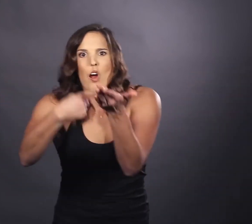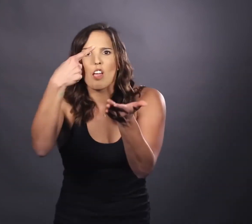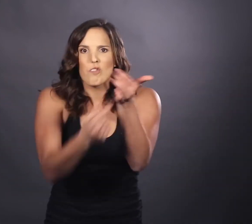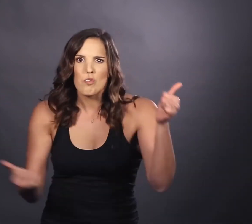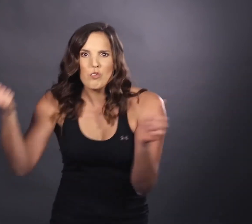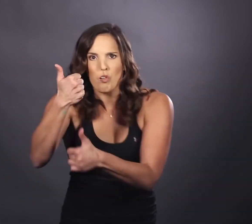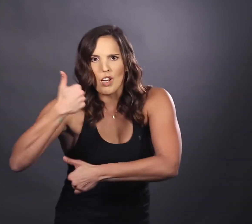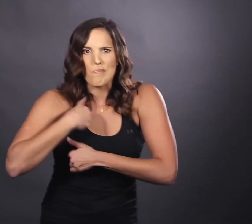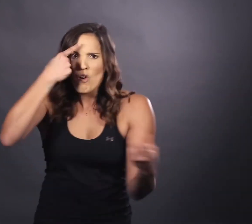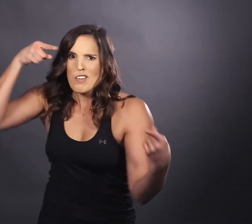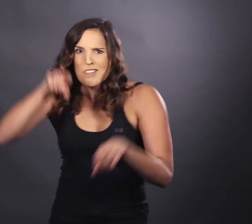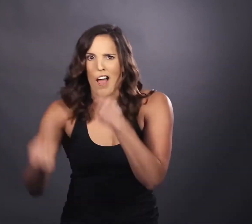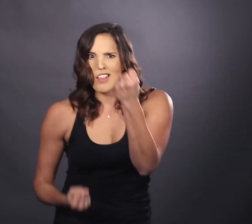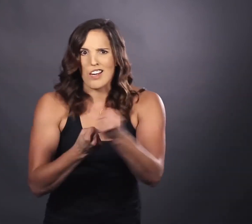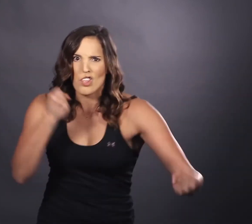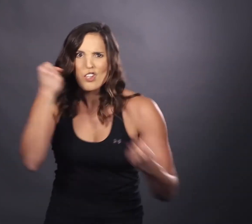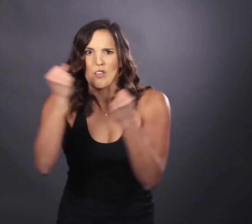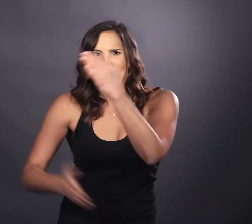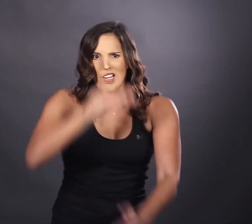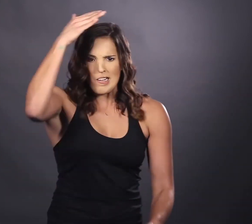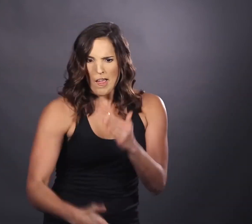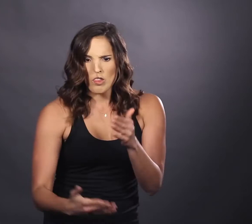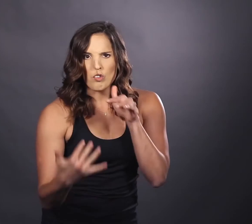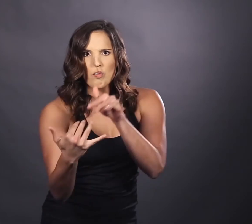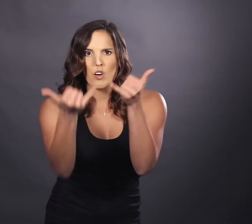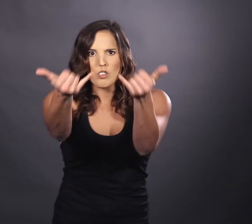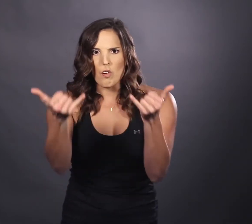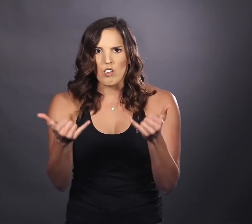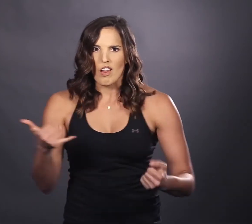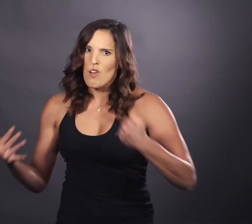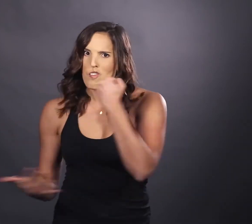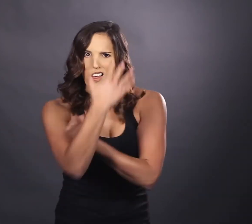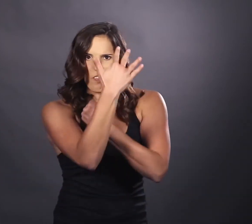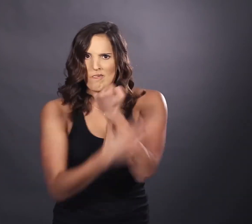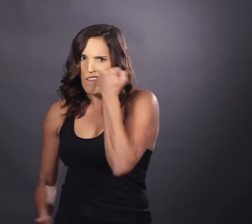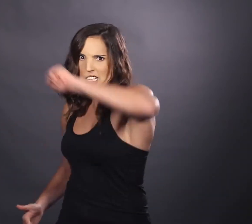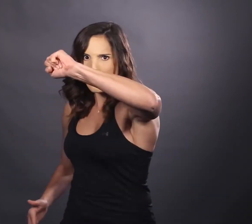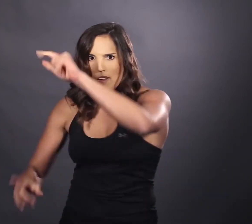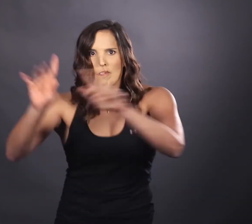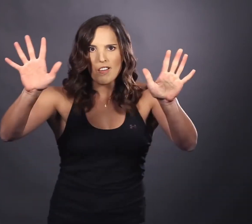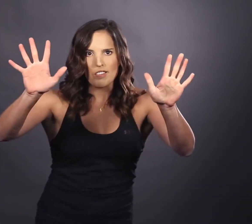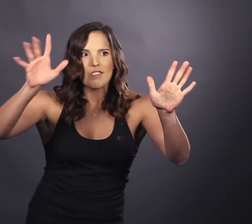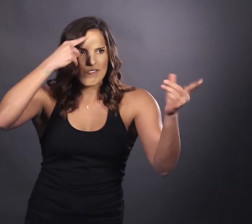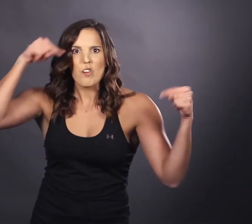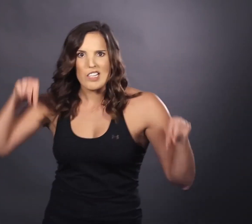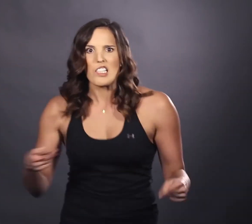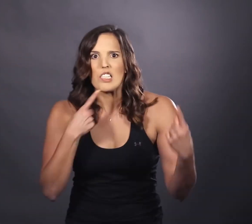rendezvous with Rochambeau, consolidate their gifts We can end this war in Yorktown, cut them off at sea But, for this to